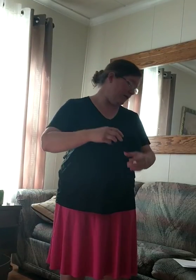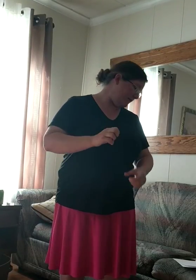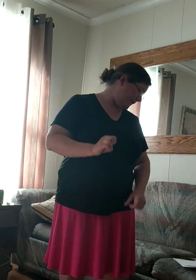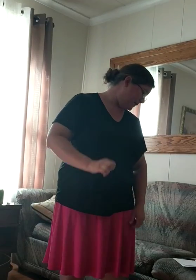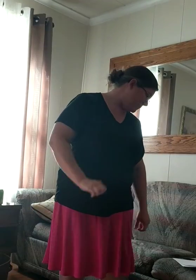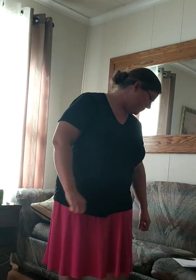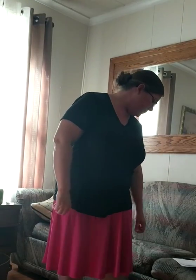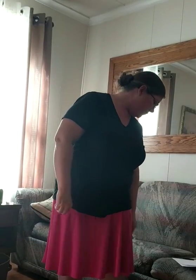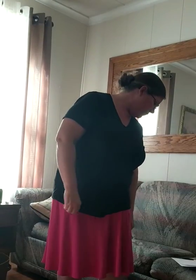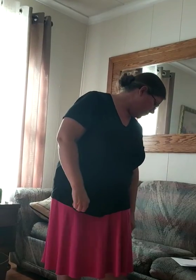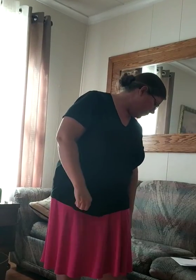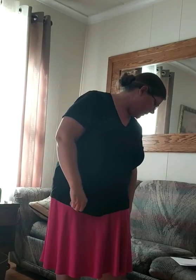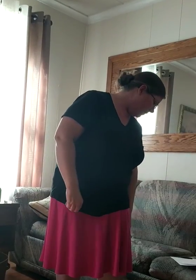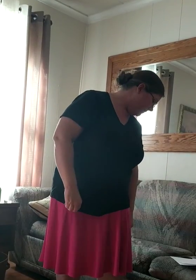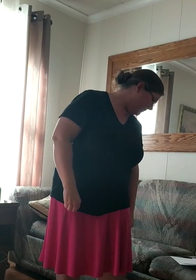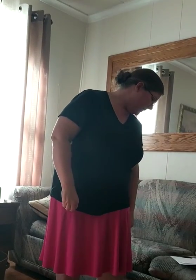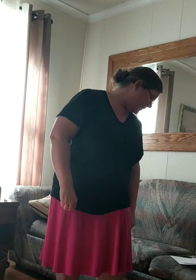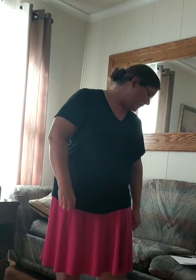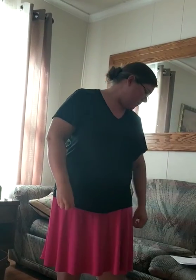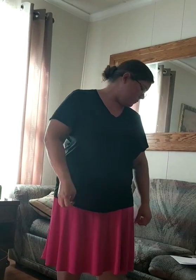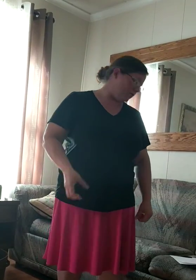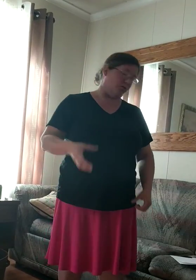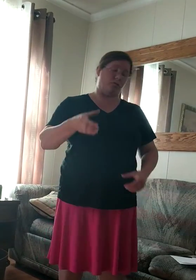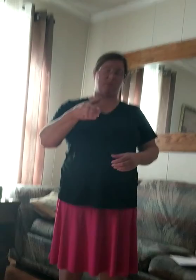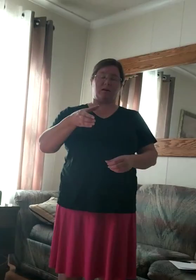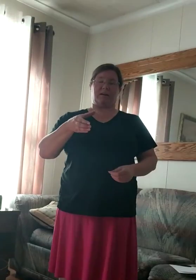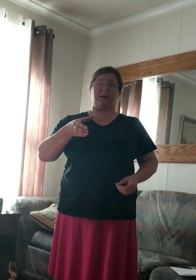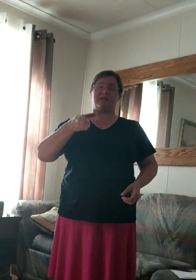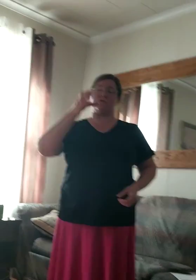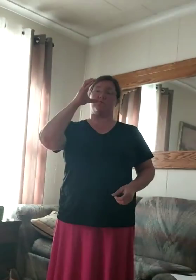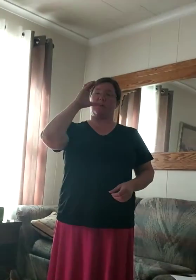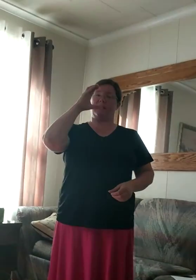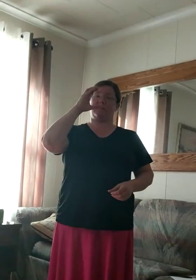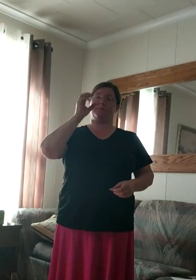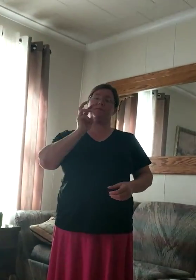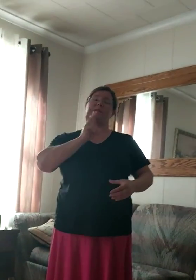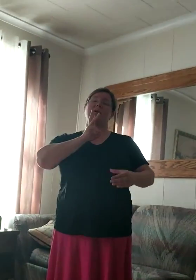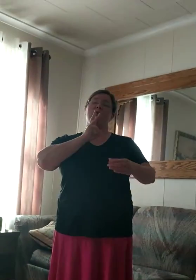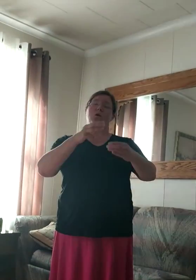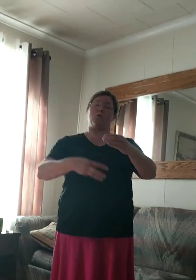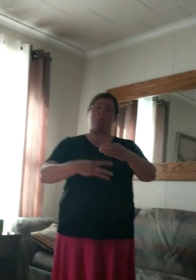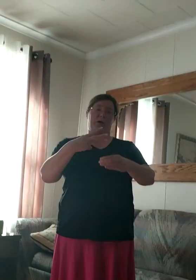That's for well. So, again, it's drink, well.